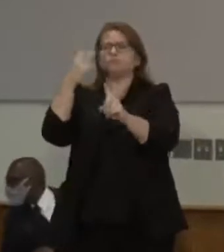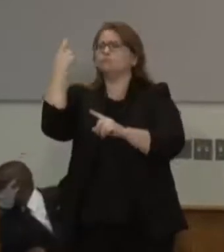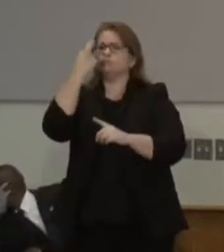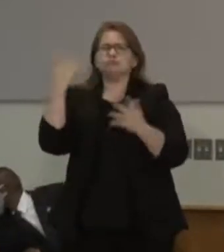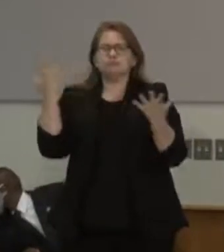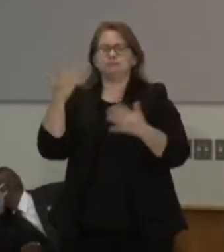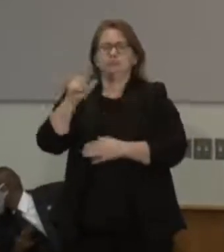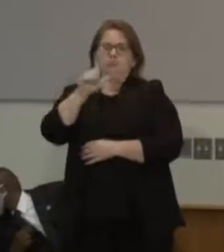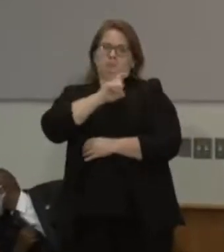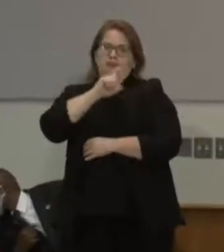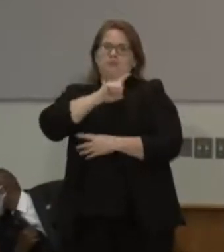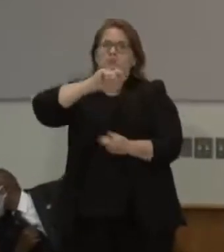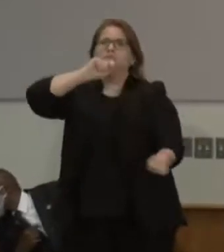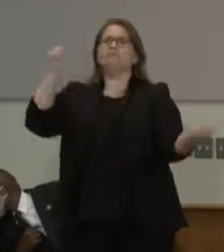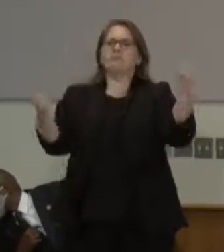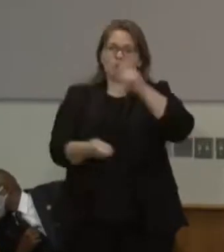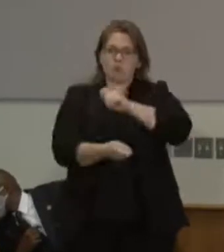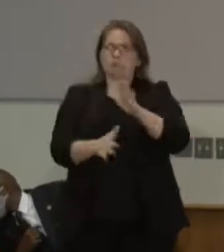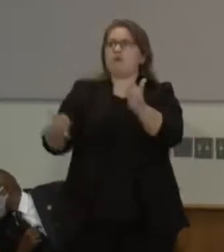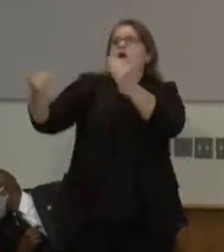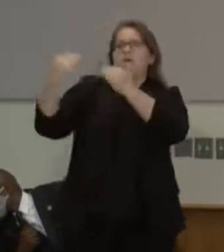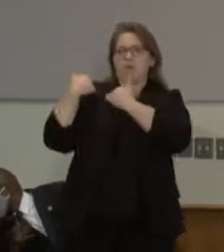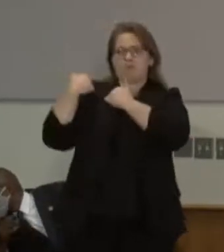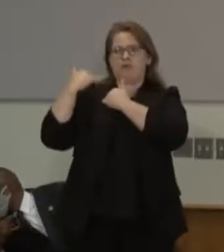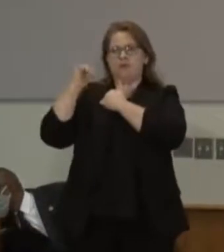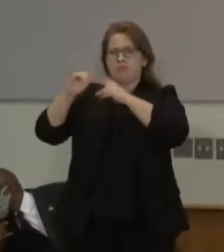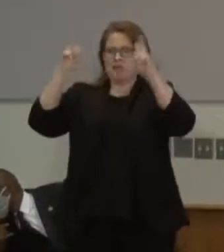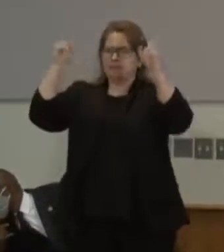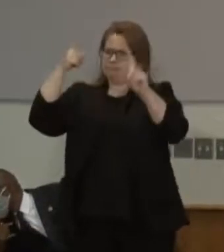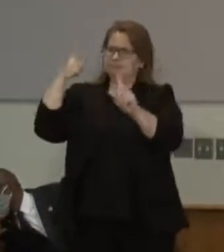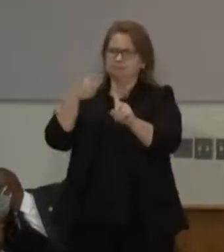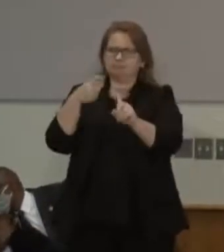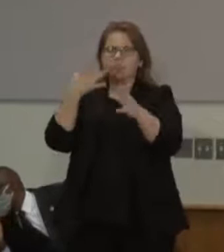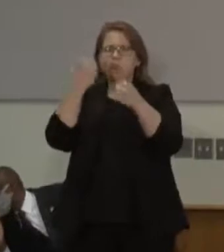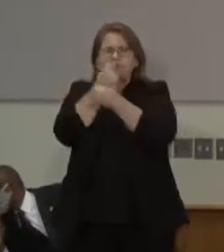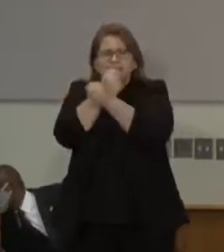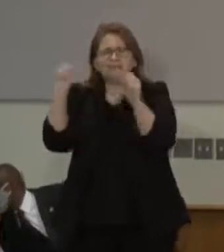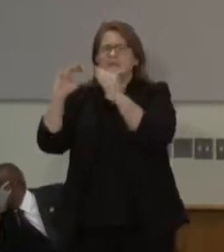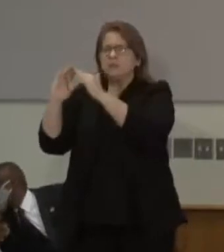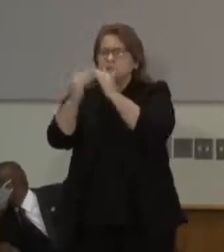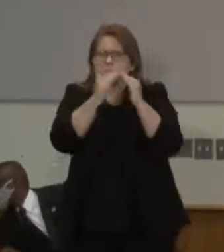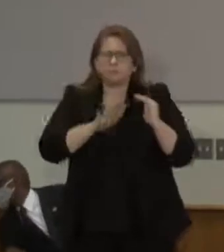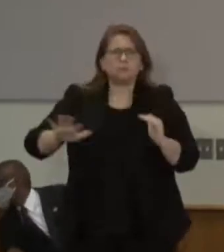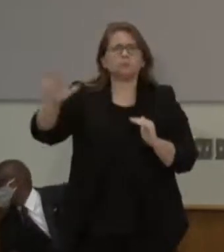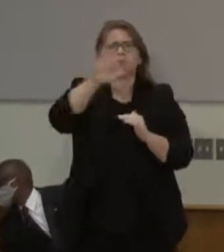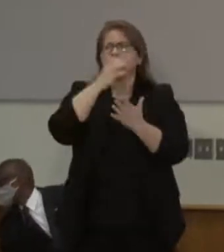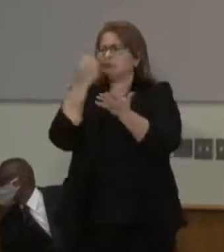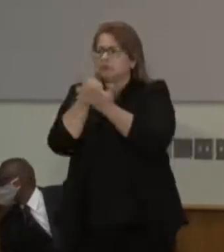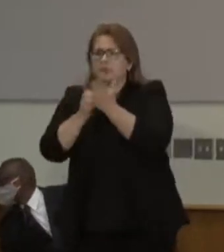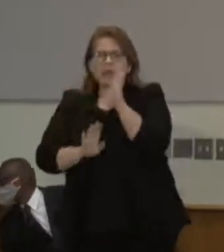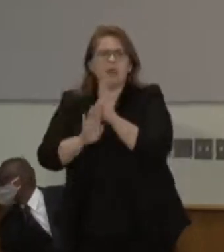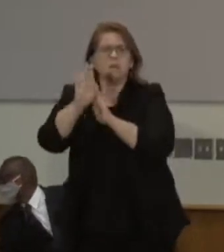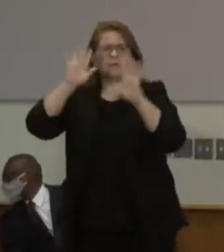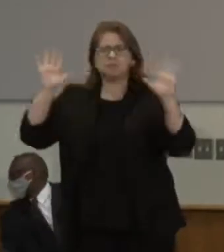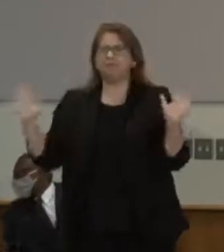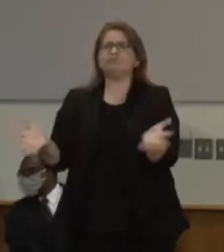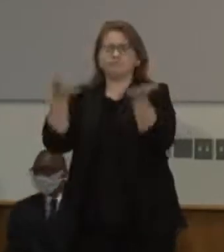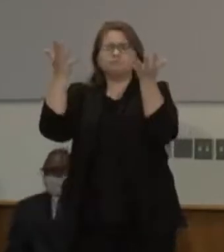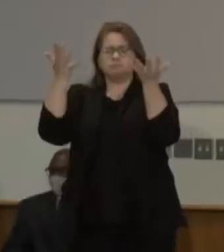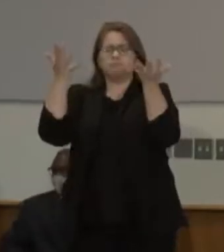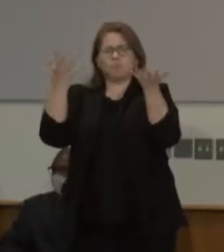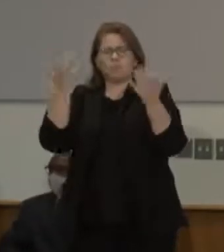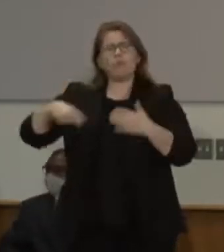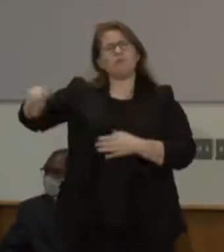accountability. Come safer communities, economic gains for all, and above all else, the sense of security for every single Minnesotan.